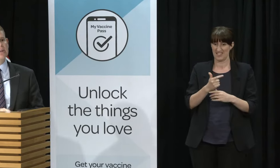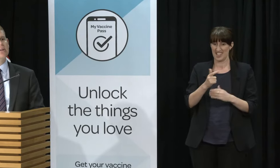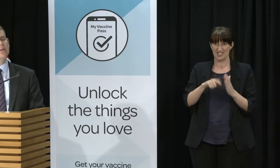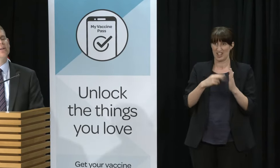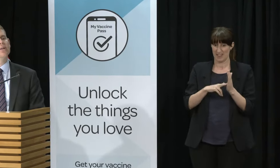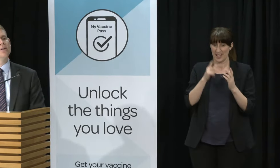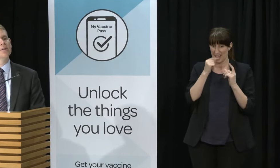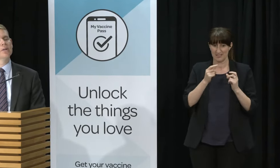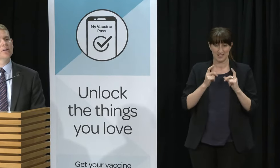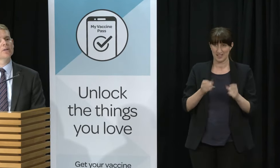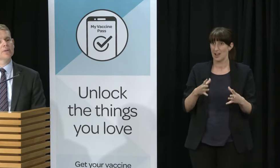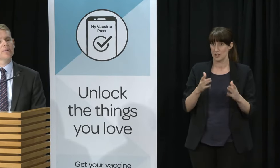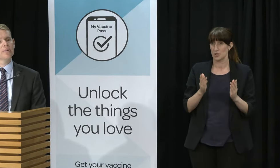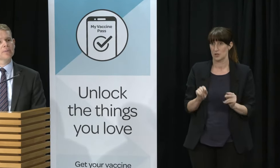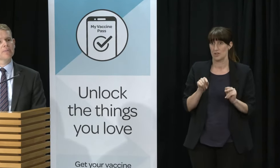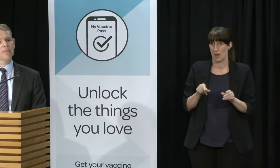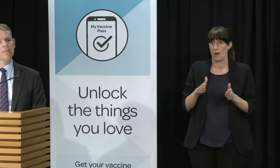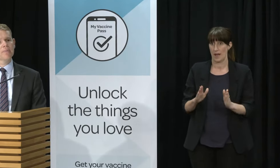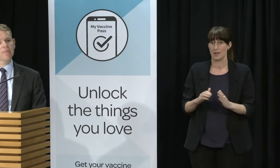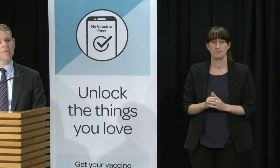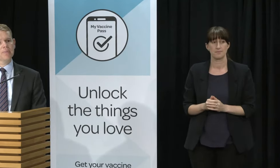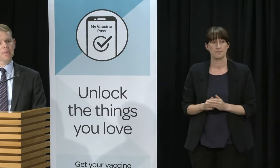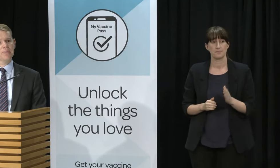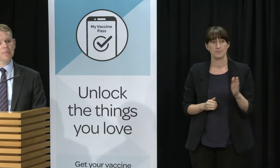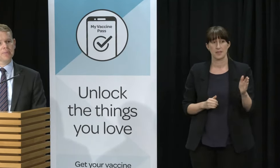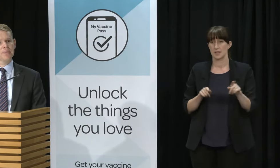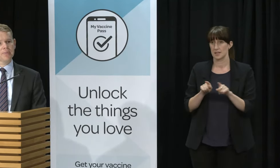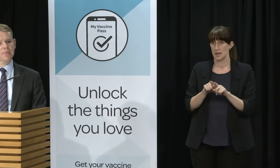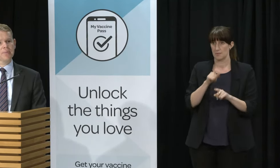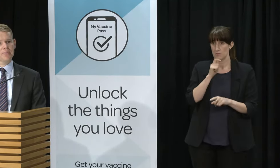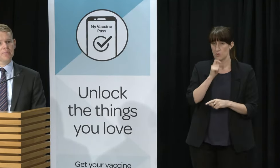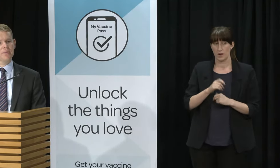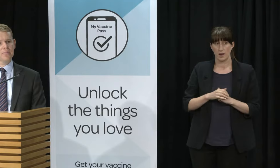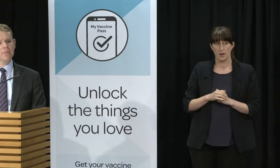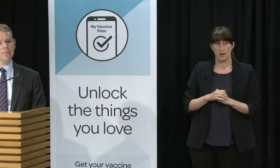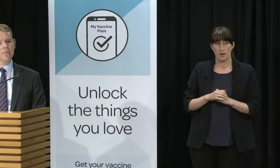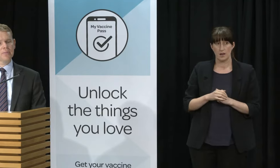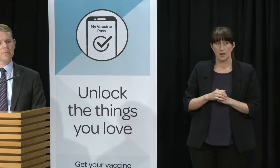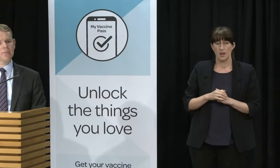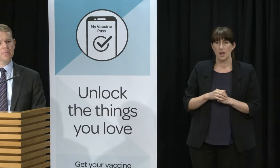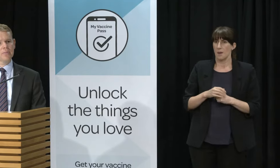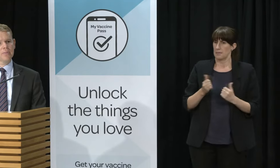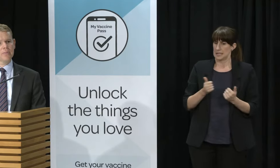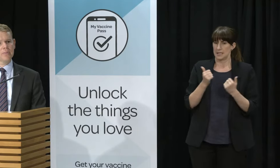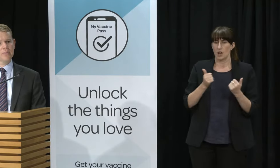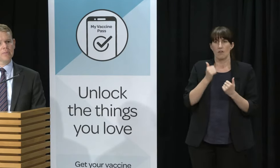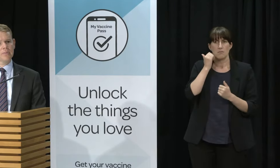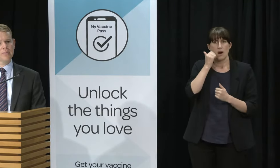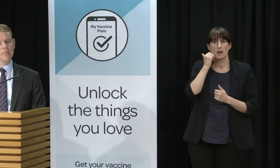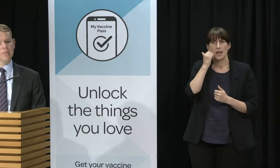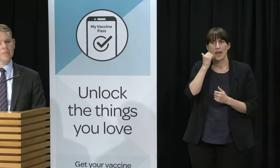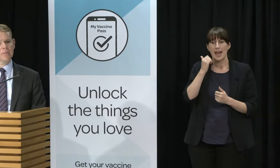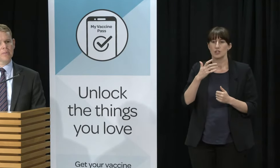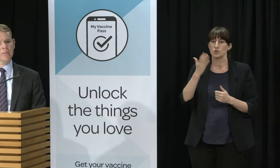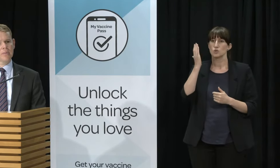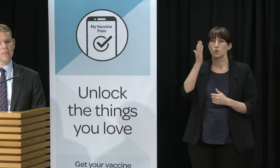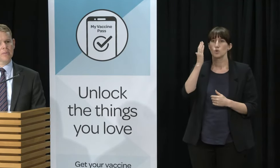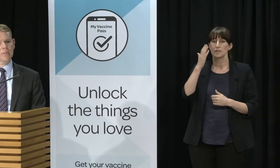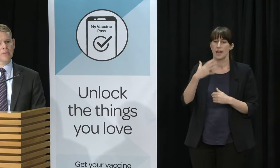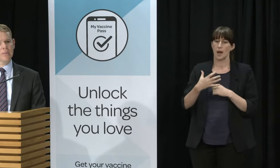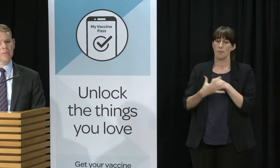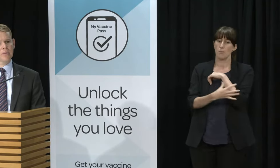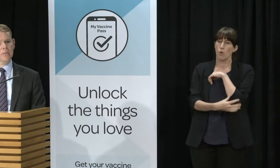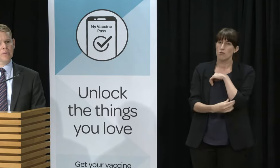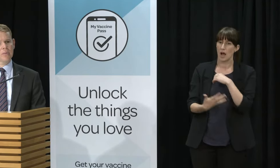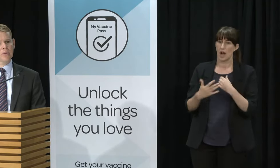earlier. A good portion of Tamariki Māori are at schools Decile 1 to Decile 4 why isn't the vaccine